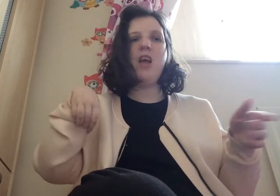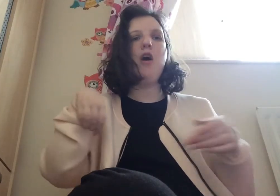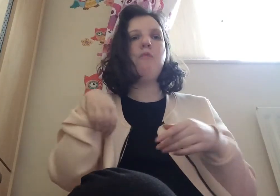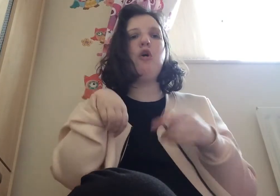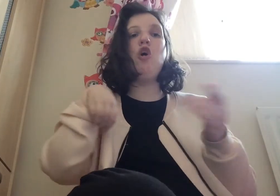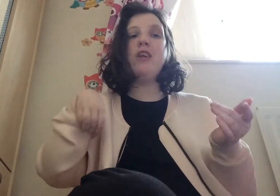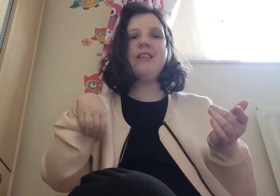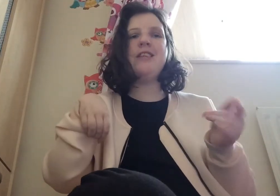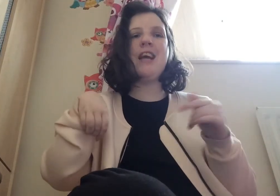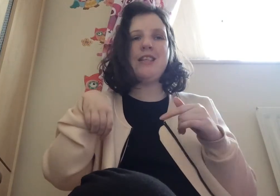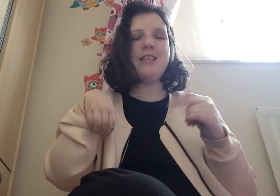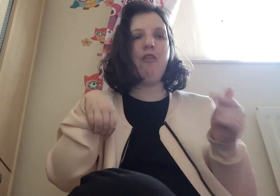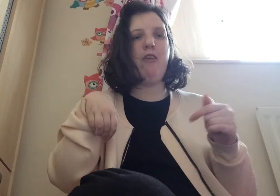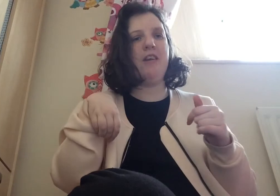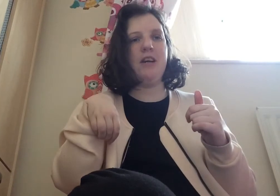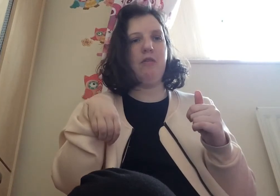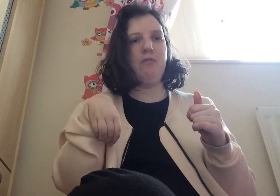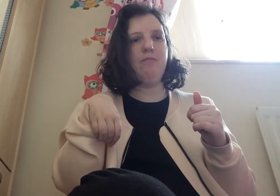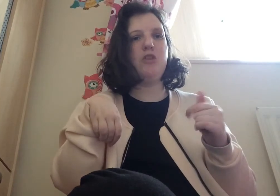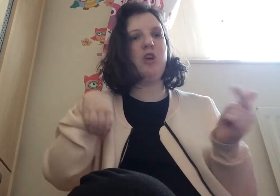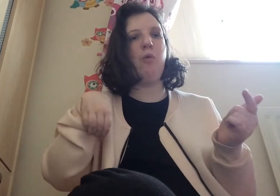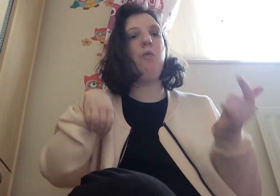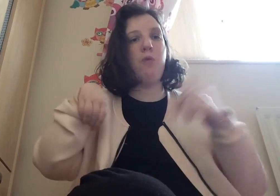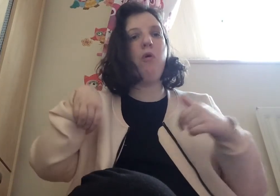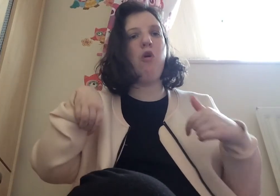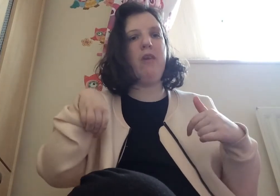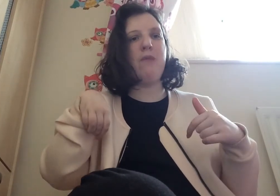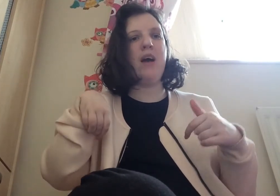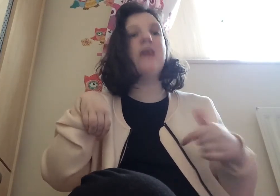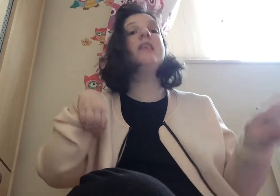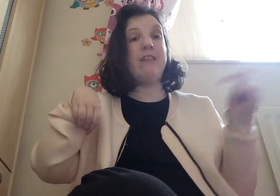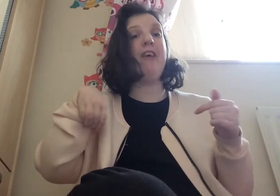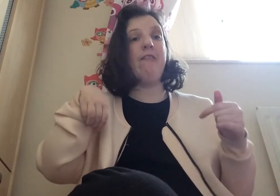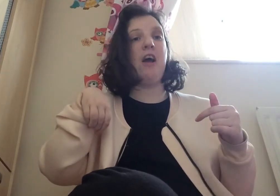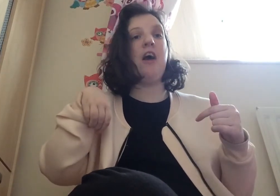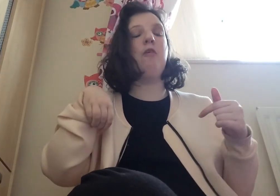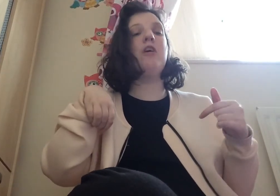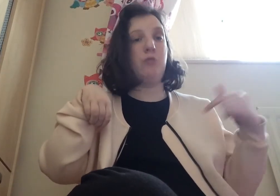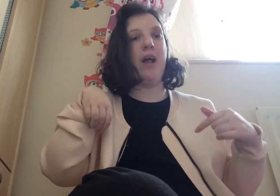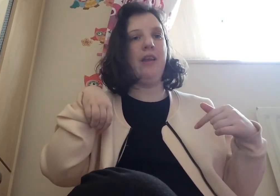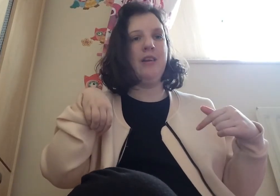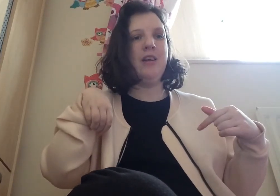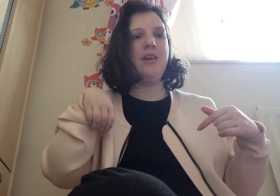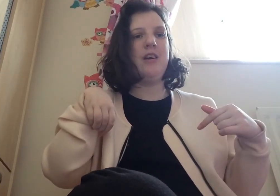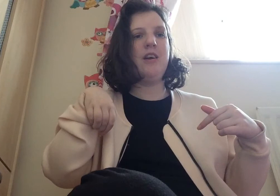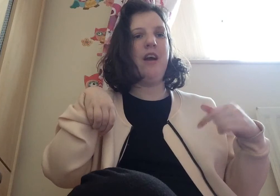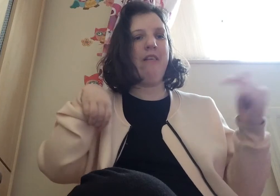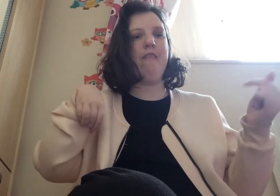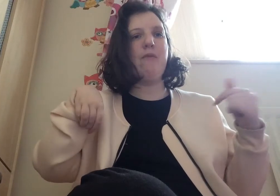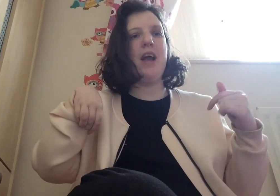but courtney's yet to still find out so we want courtney back to find that out as well as having my